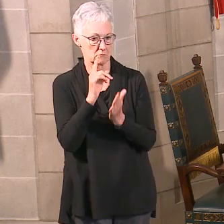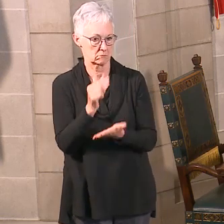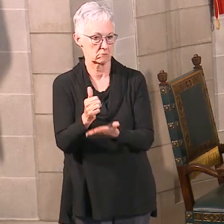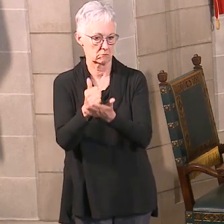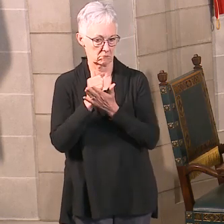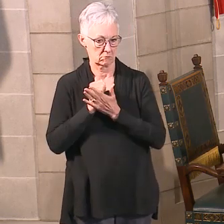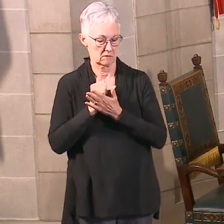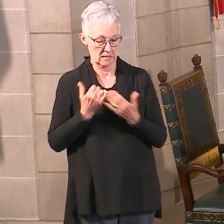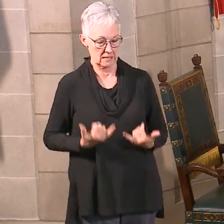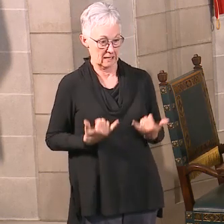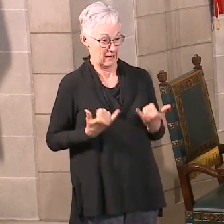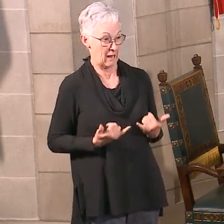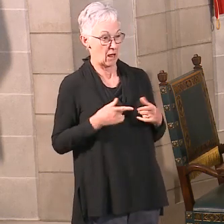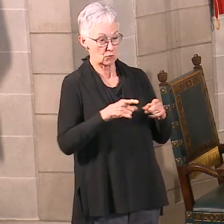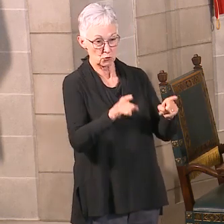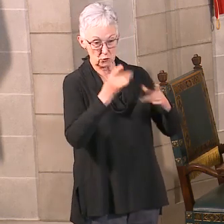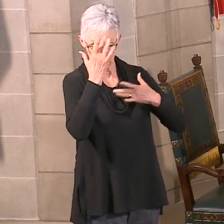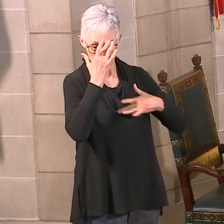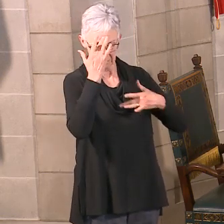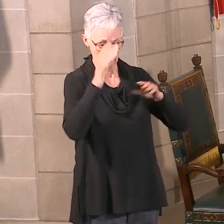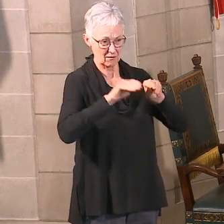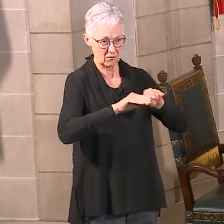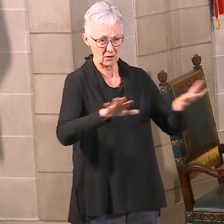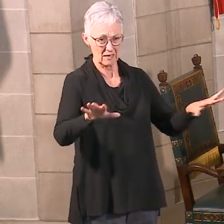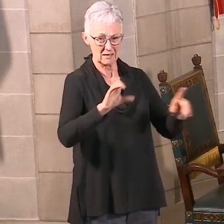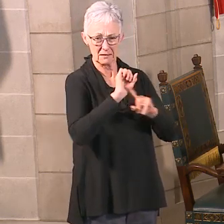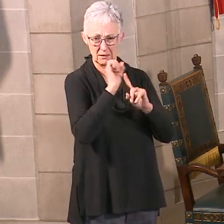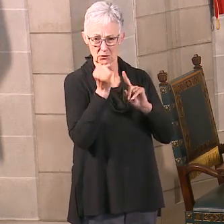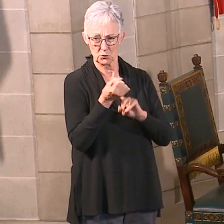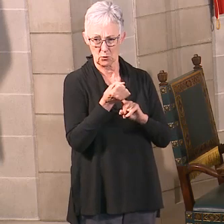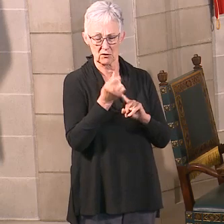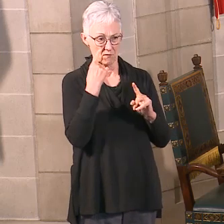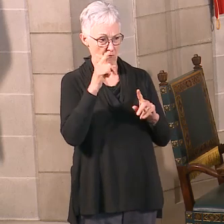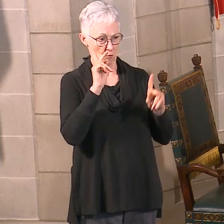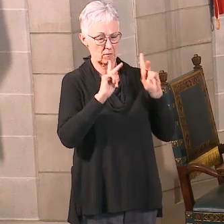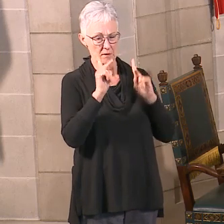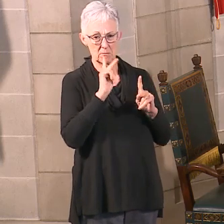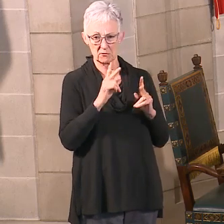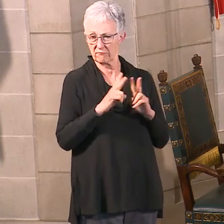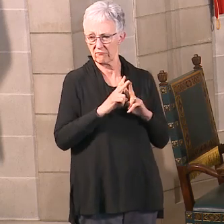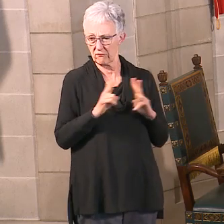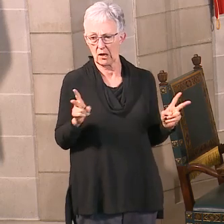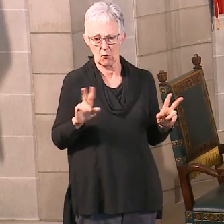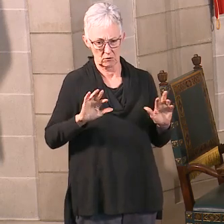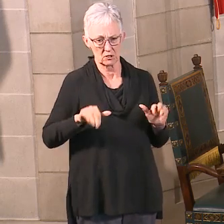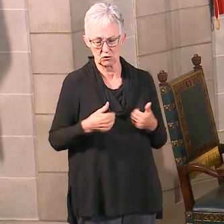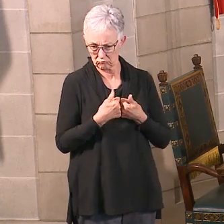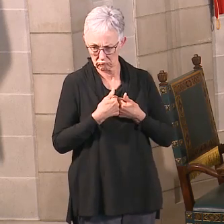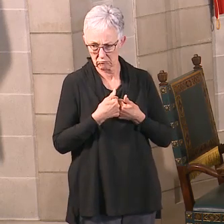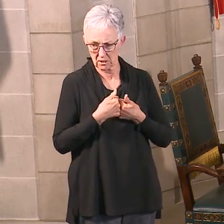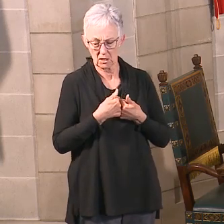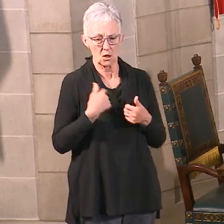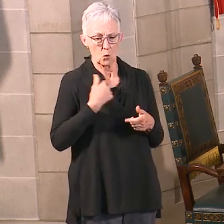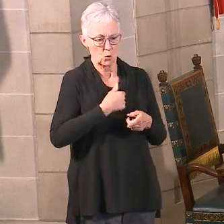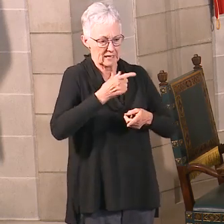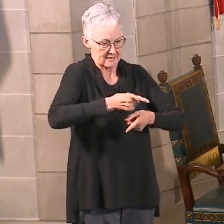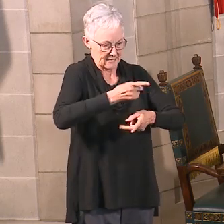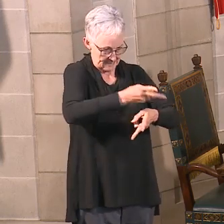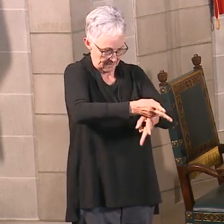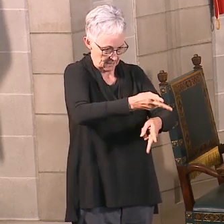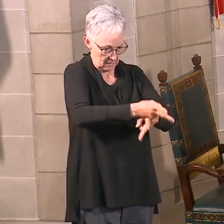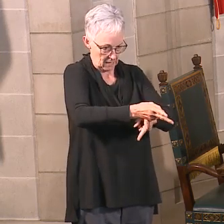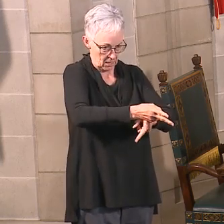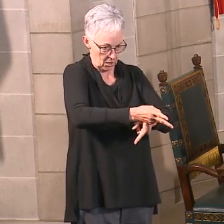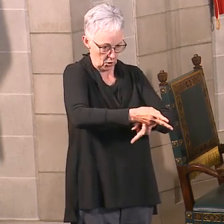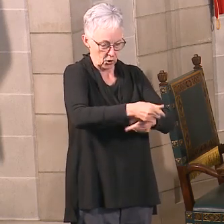And I want you to reach out. And please take care of each other. You might just be the difference to helping someone